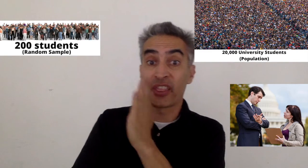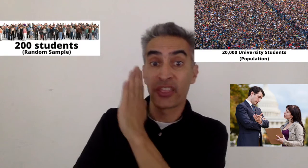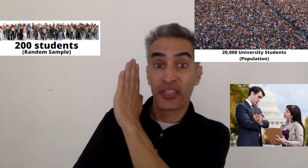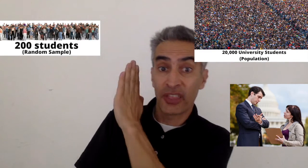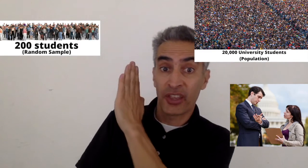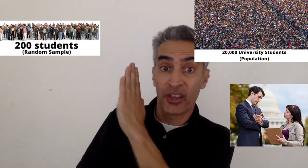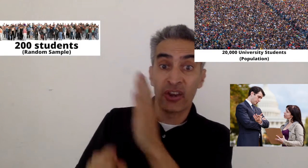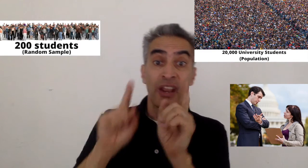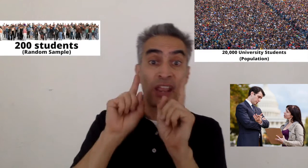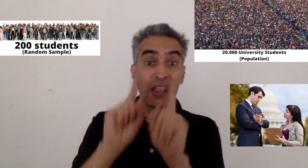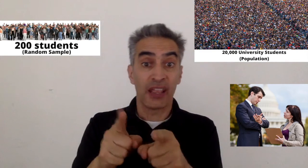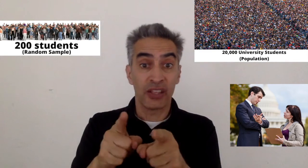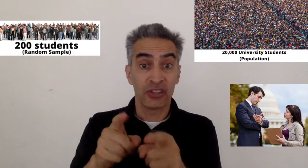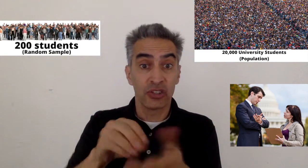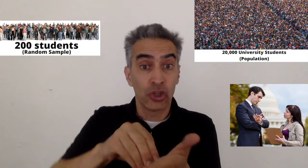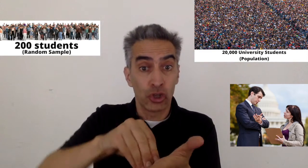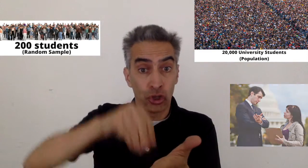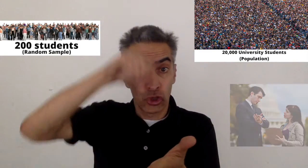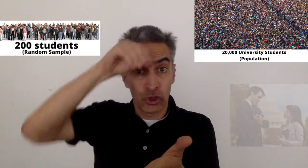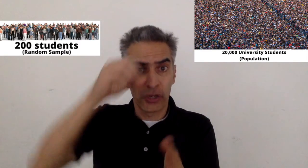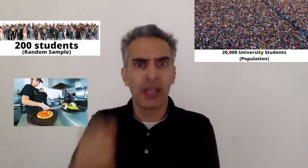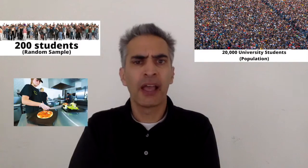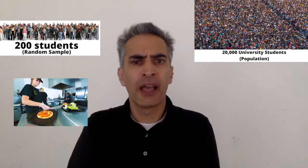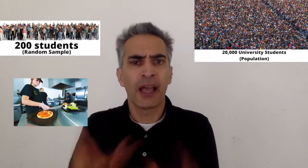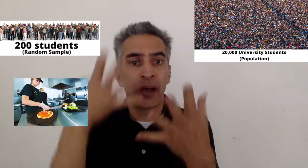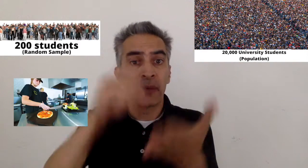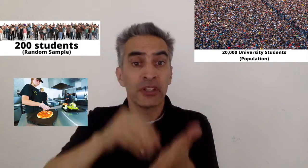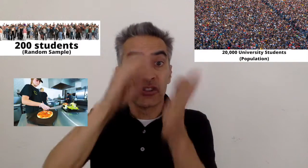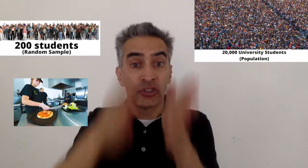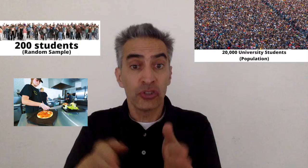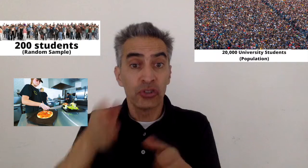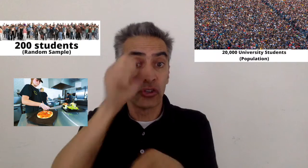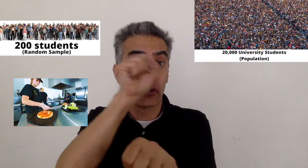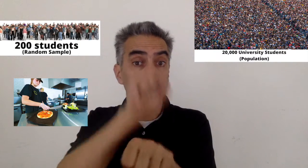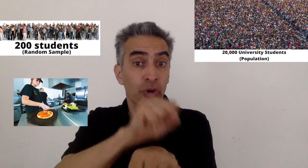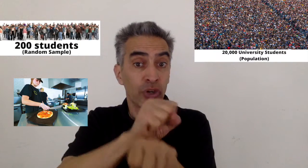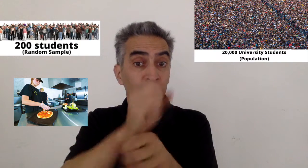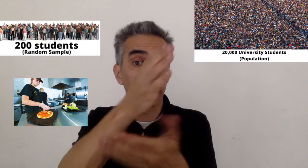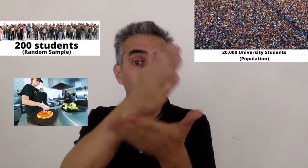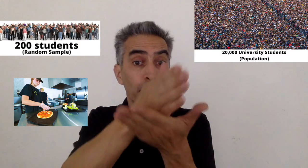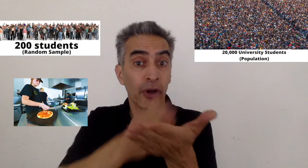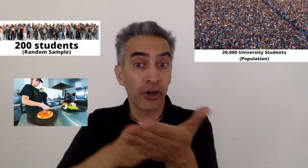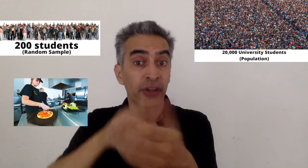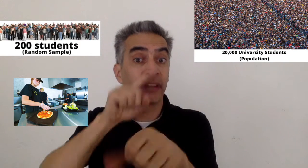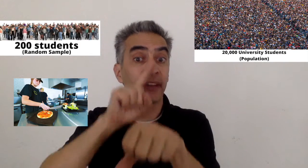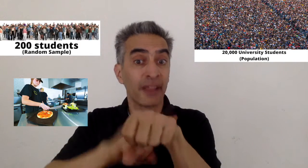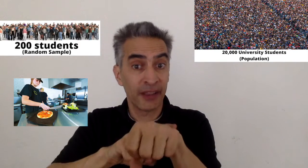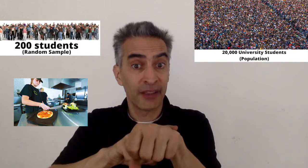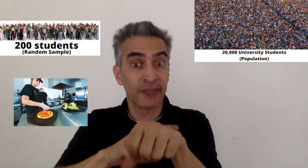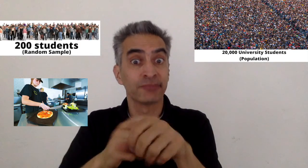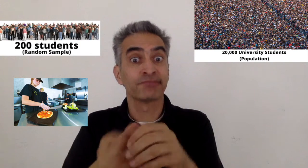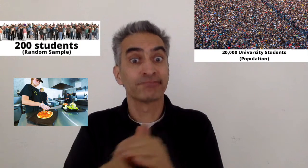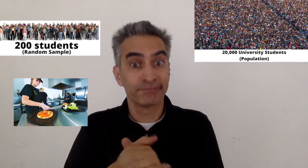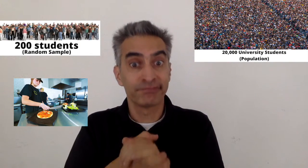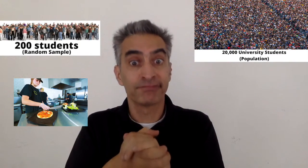using their answers to learn how many students work part-time.